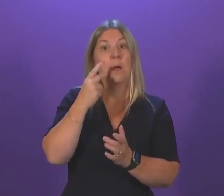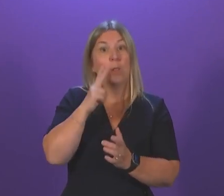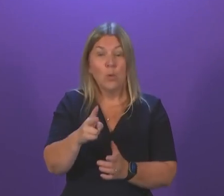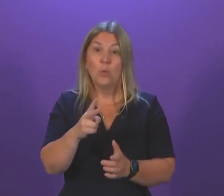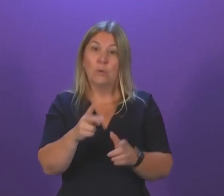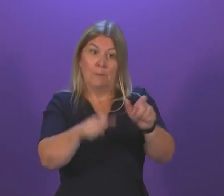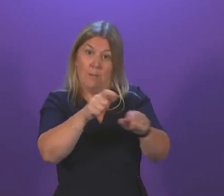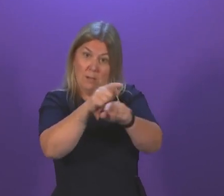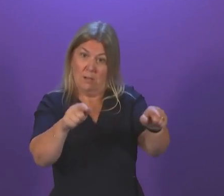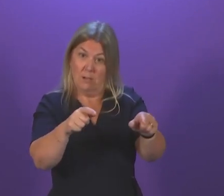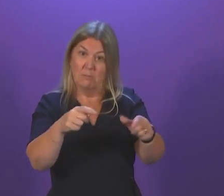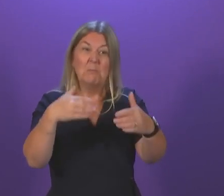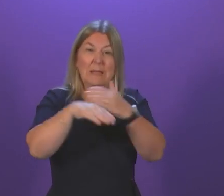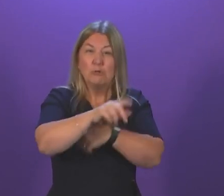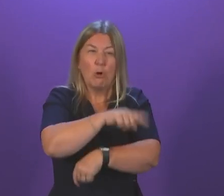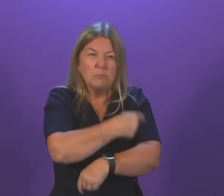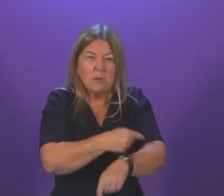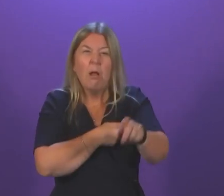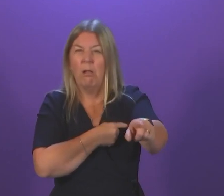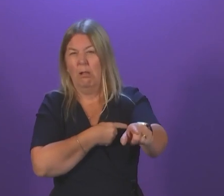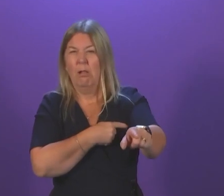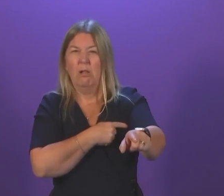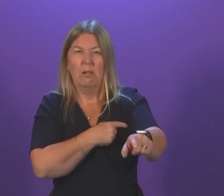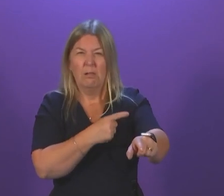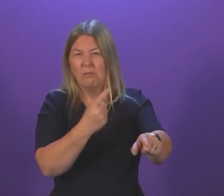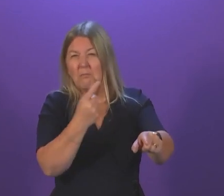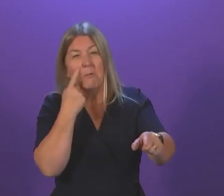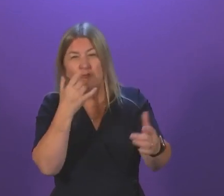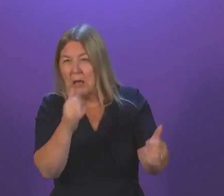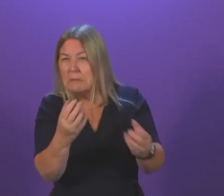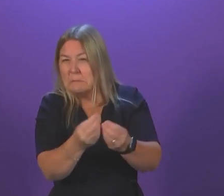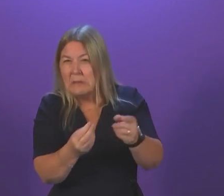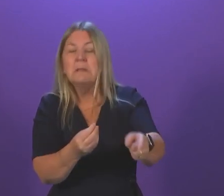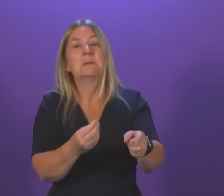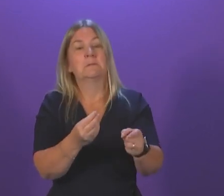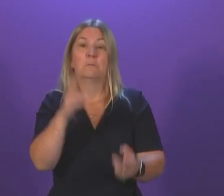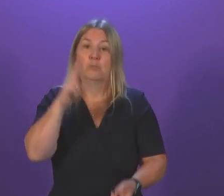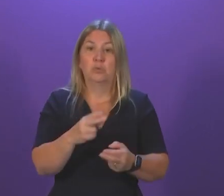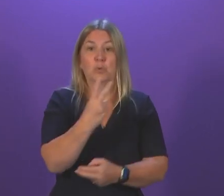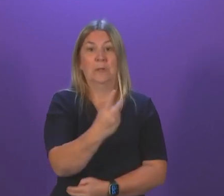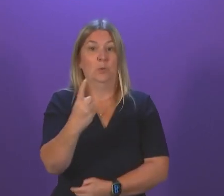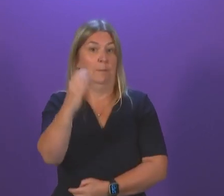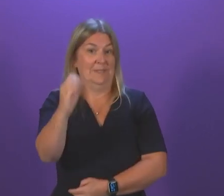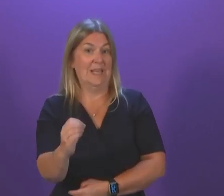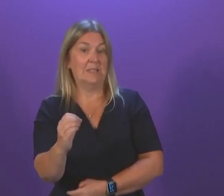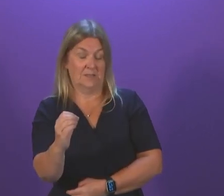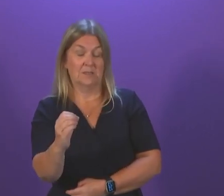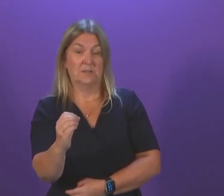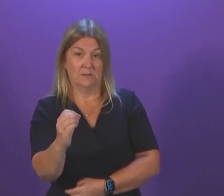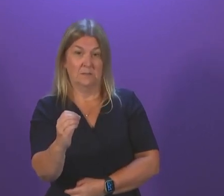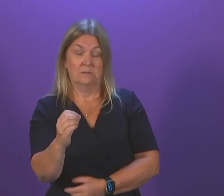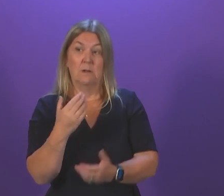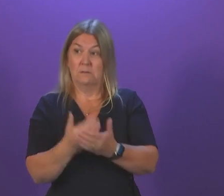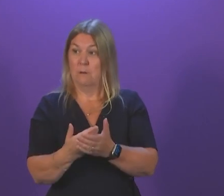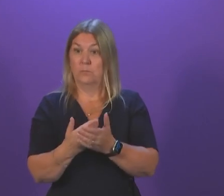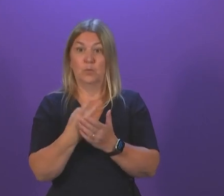outpatients who were waiting for the first appointment had reduced by 21% in the 18 months up to March 2020,